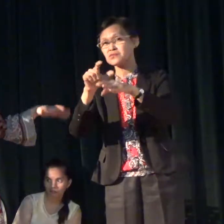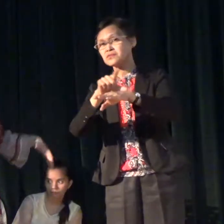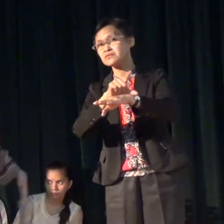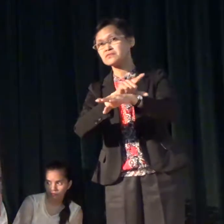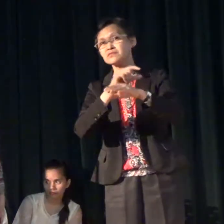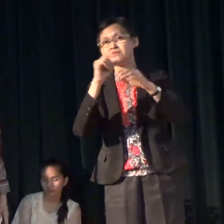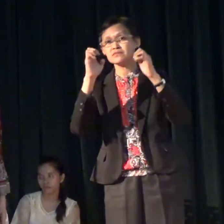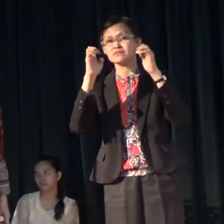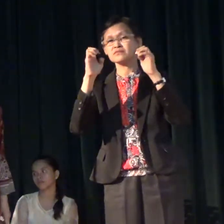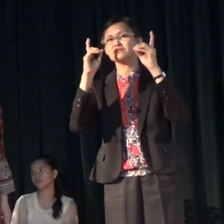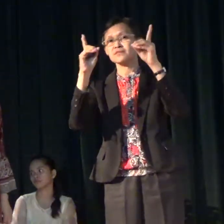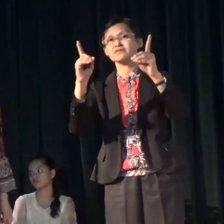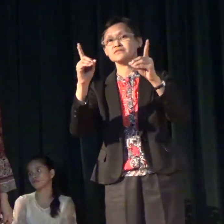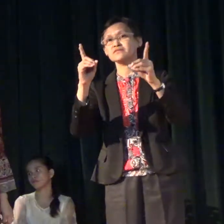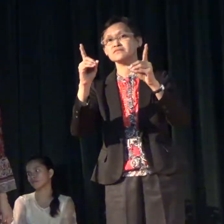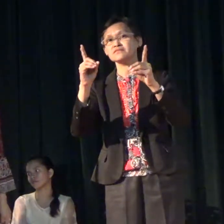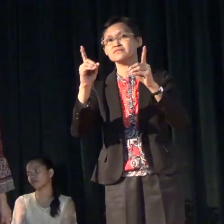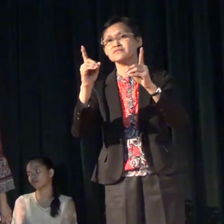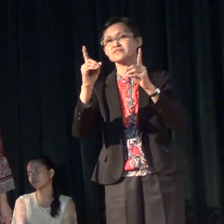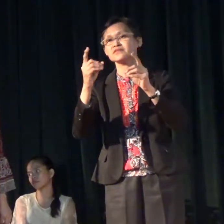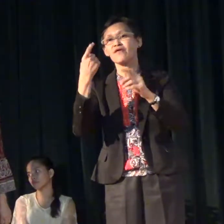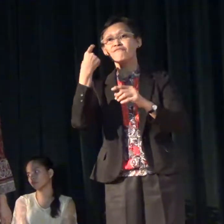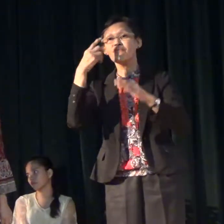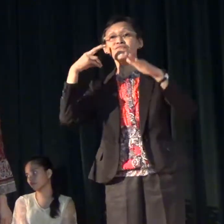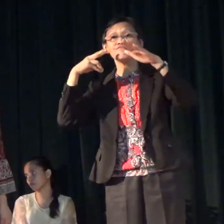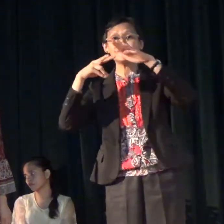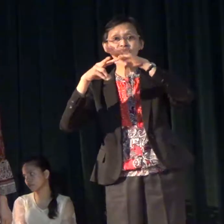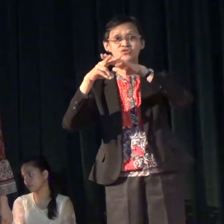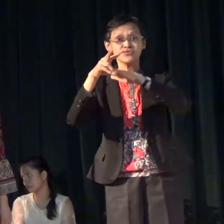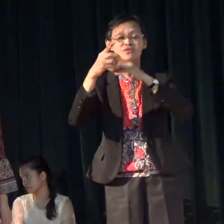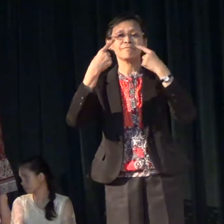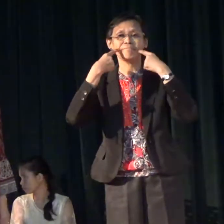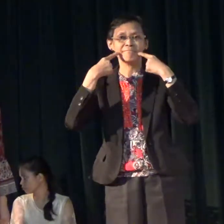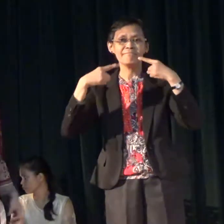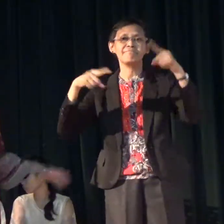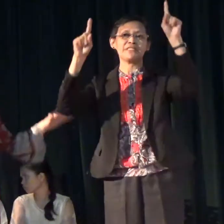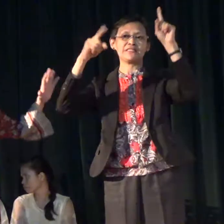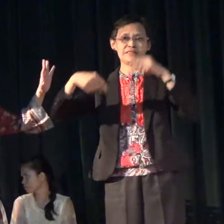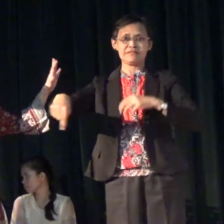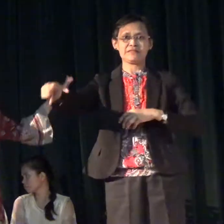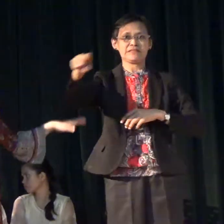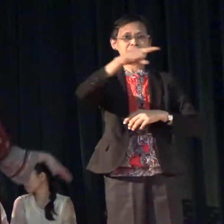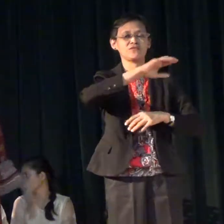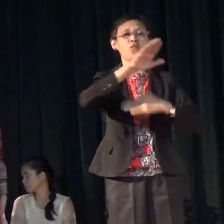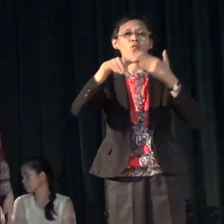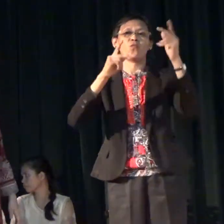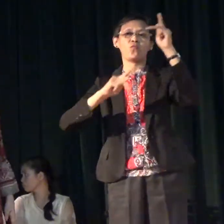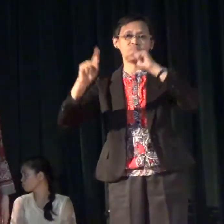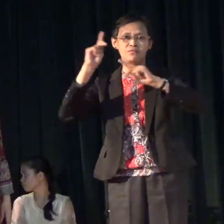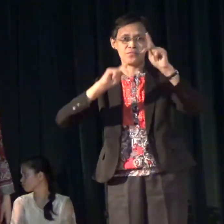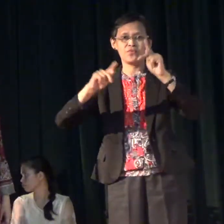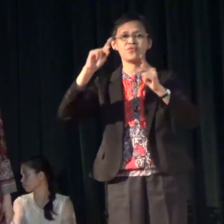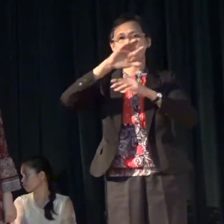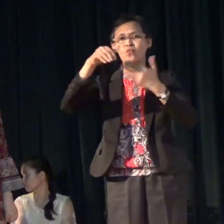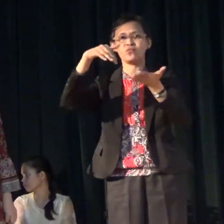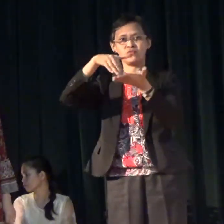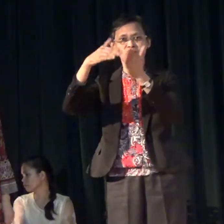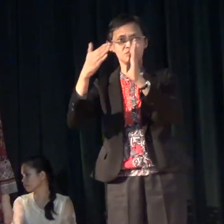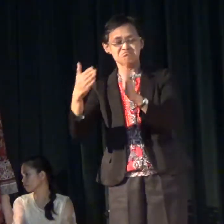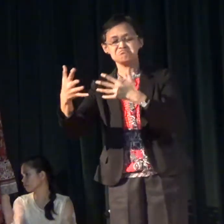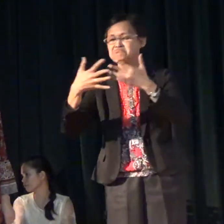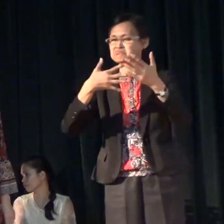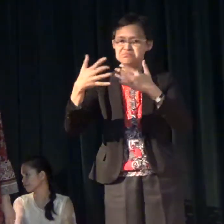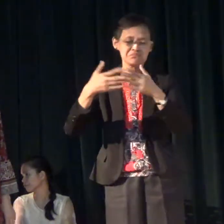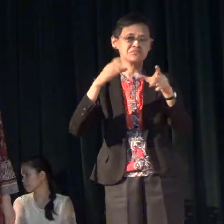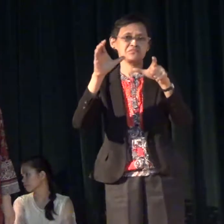to make sure that the deaf vision is achieved by all students even if we